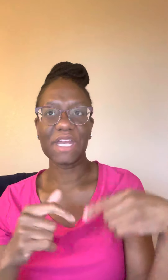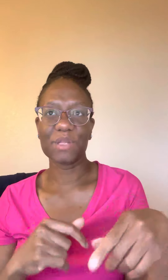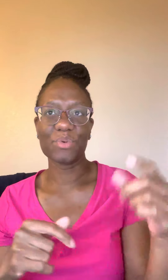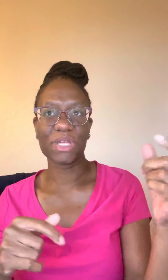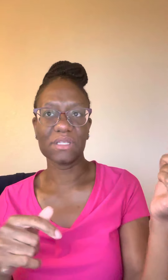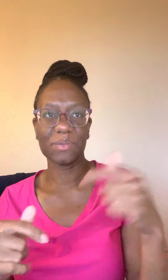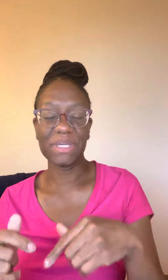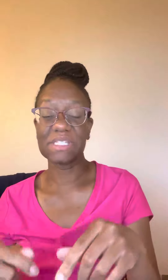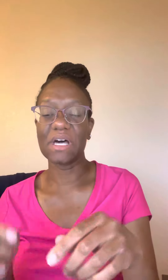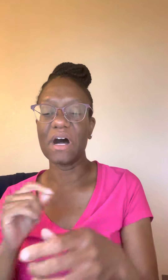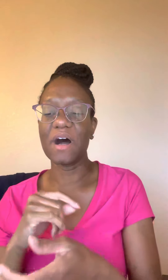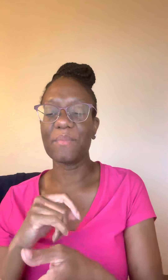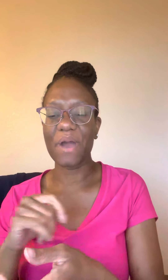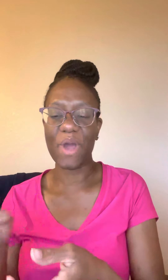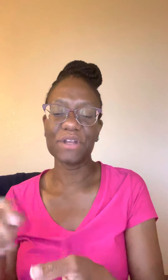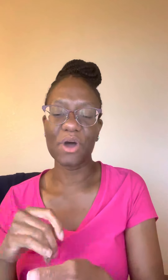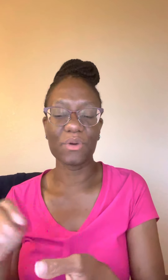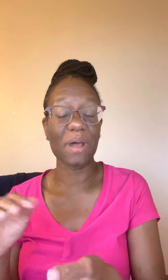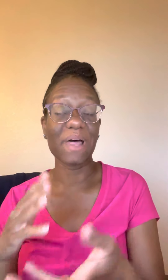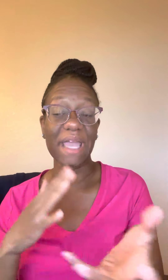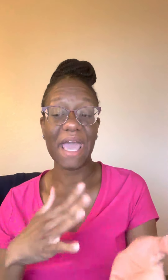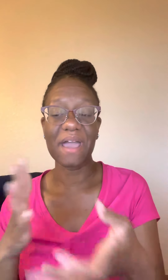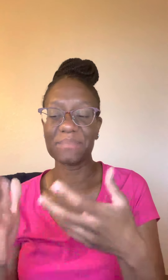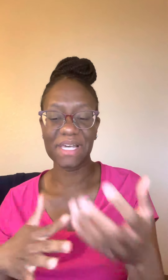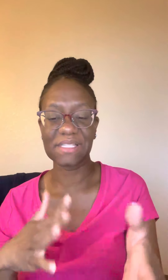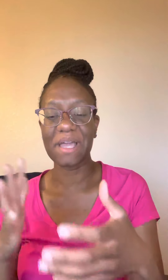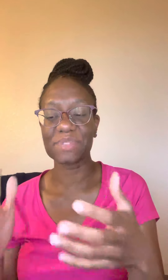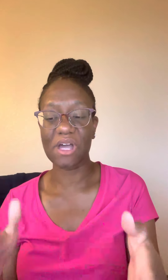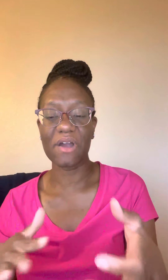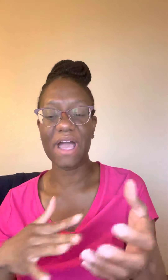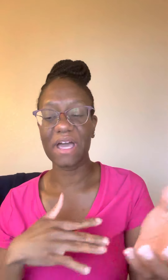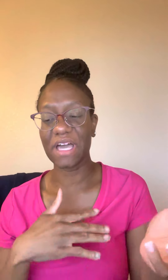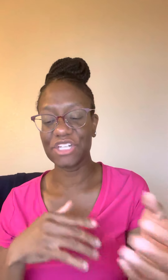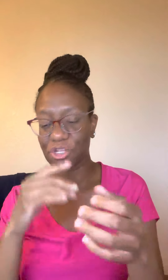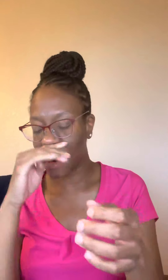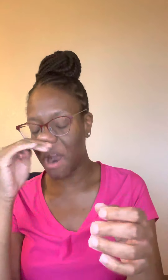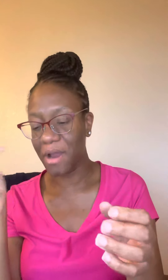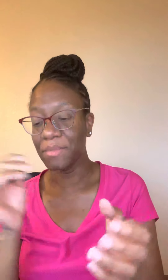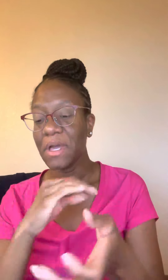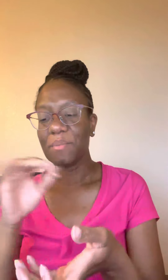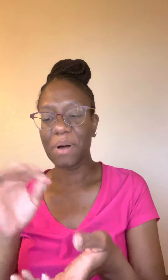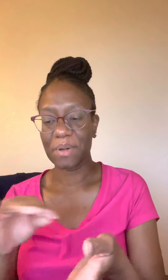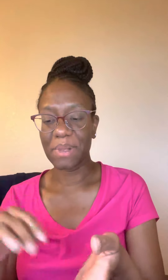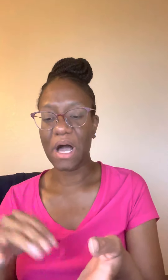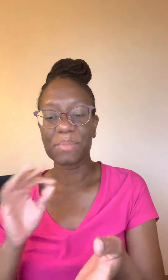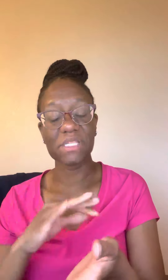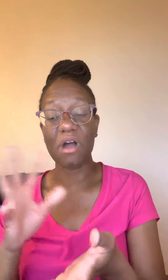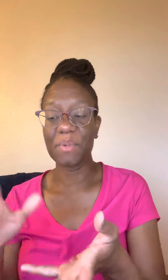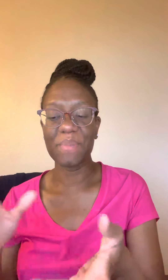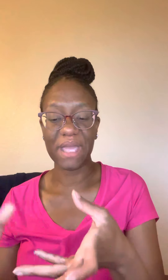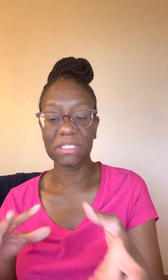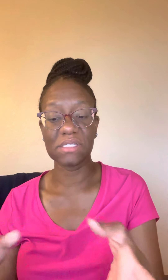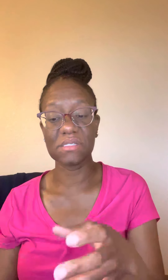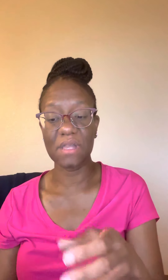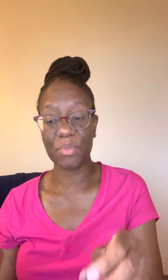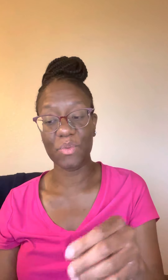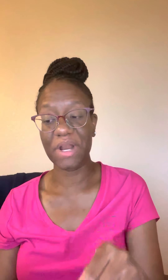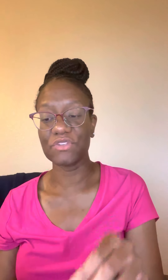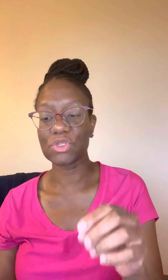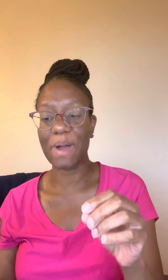lady to bring the pizza, um, I write a note and I'm like, Hey, I'm Leslie. I'm sorry. I hit your car and blah, blah, blah. Please call me back at this number or whatever. And so I